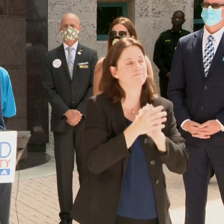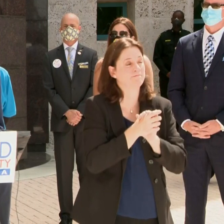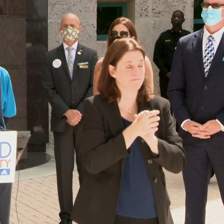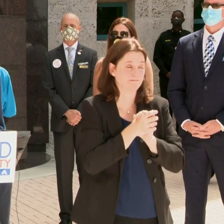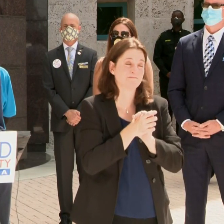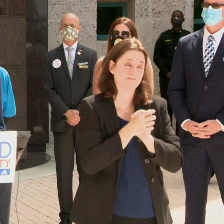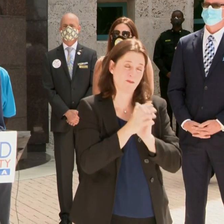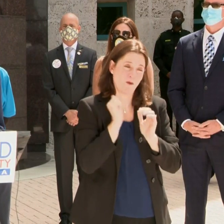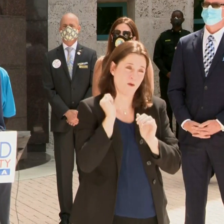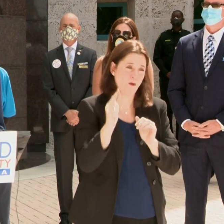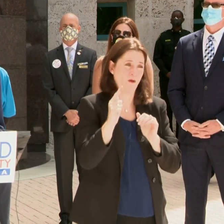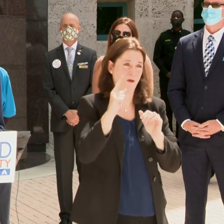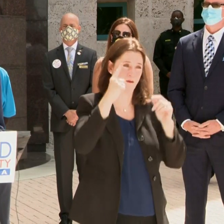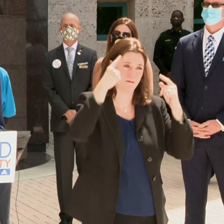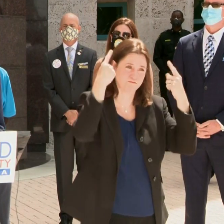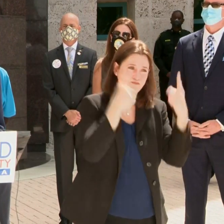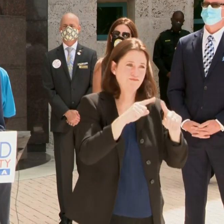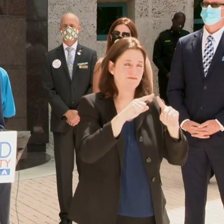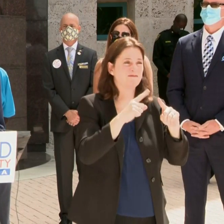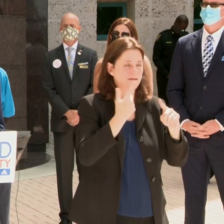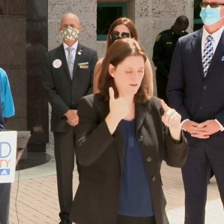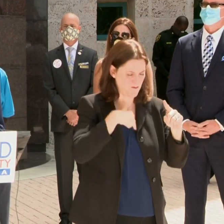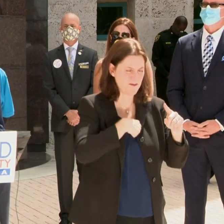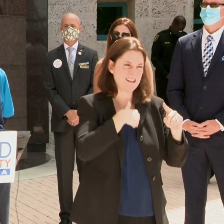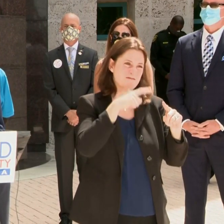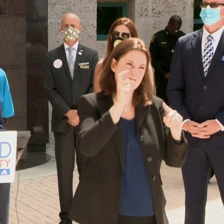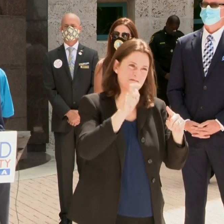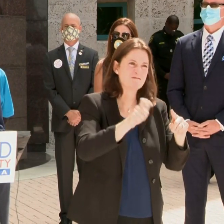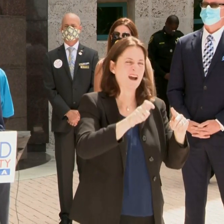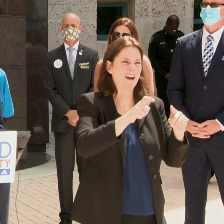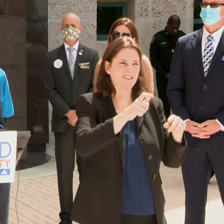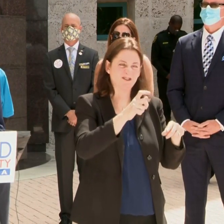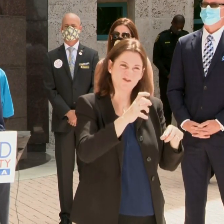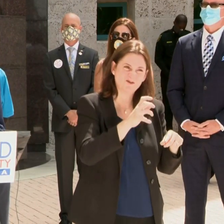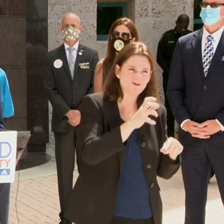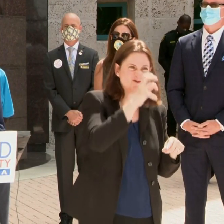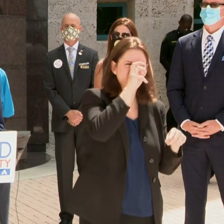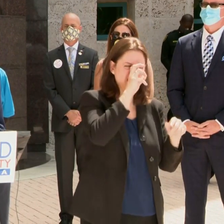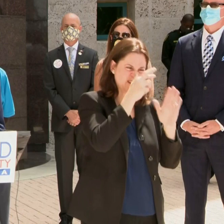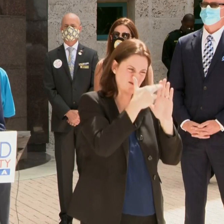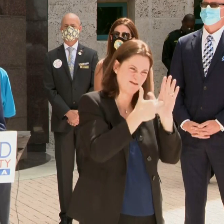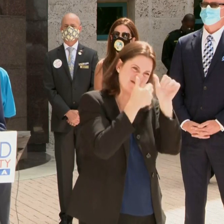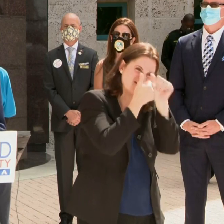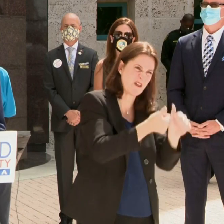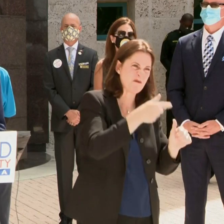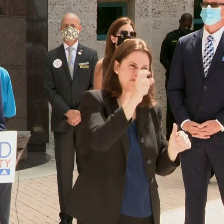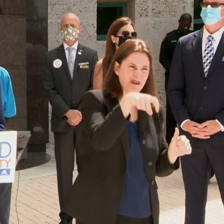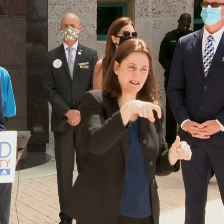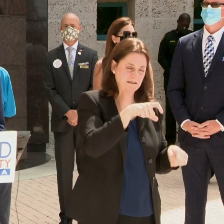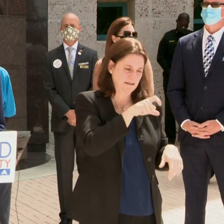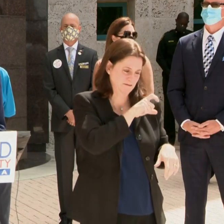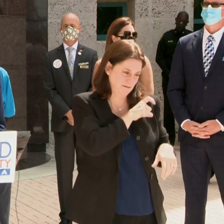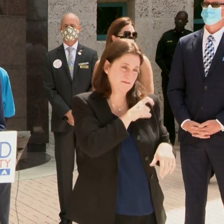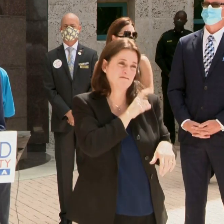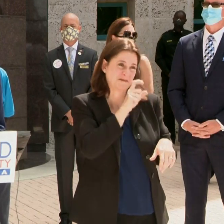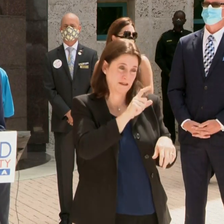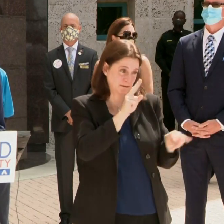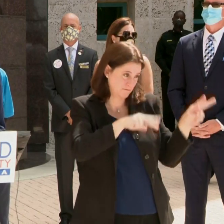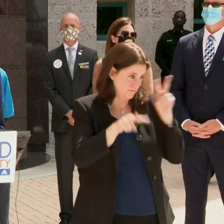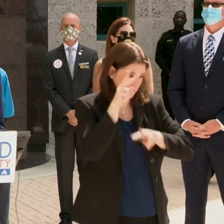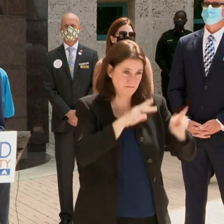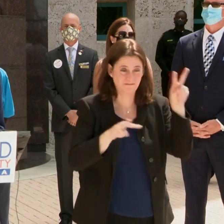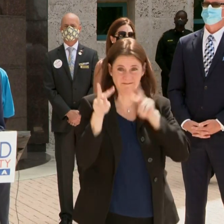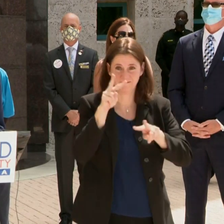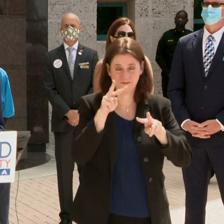the consensus was that we go to where we have stronger enforcement. And they are here in solidarity to